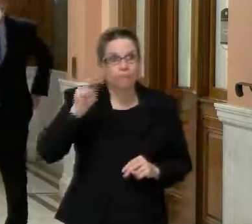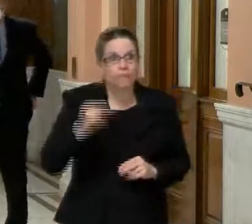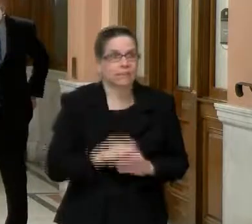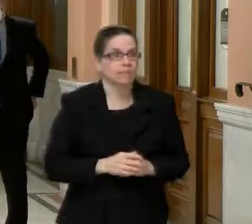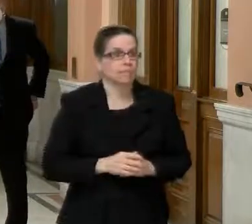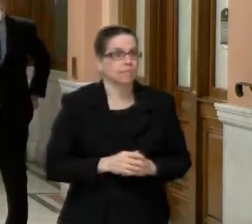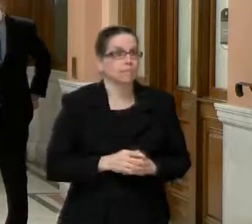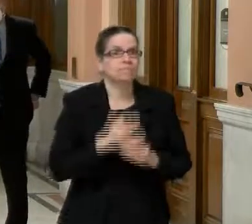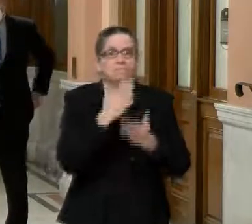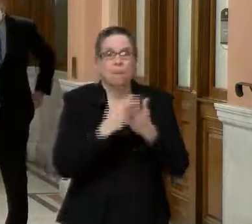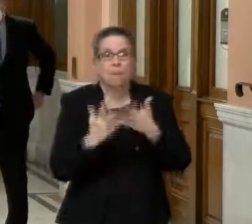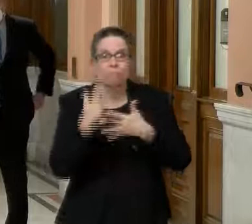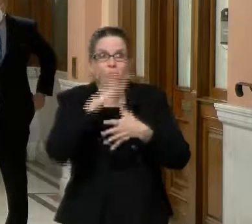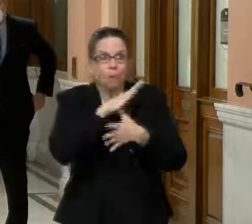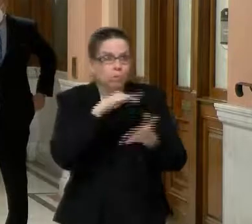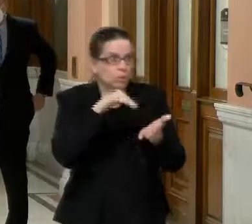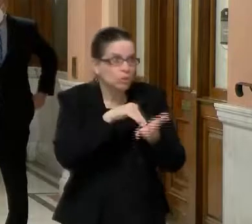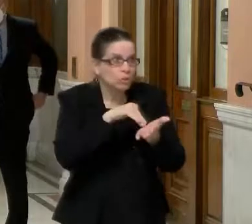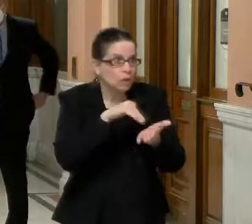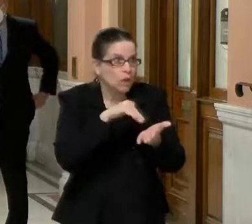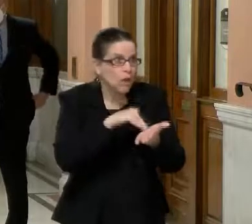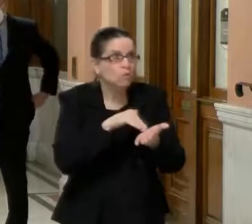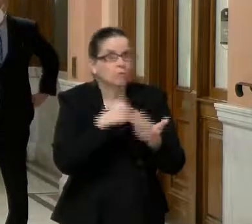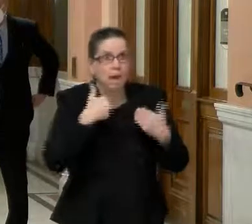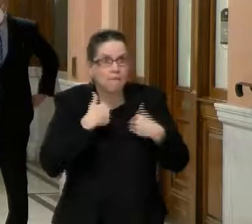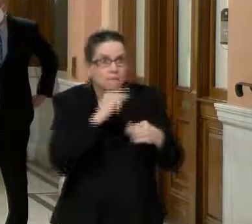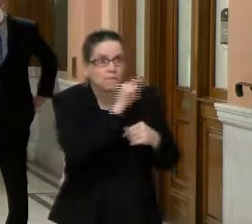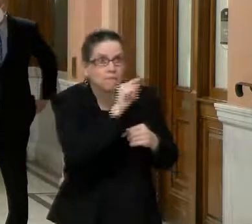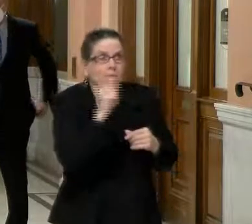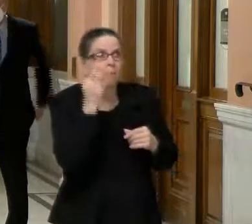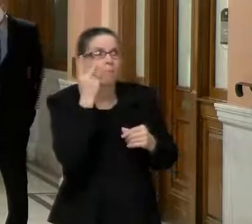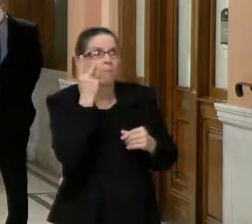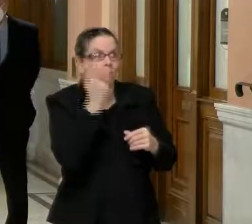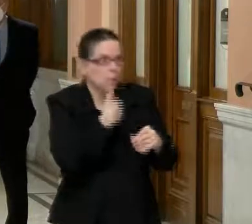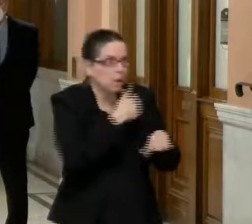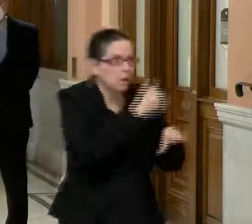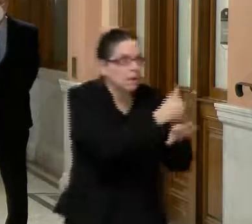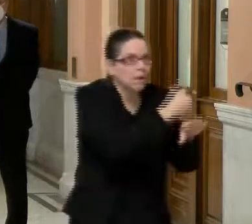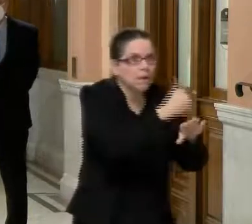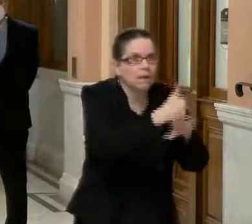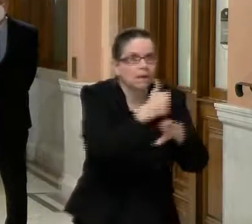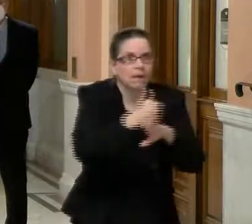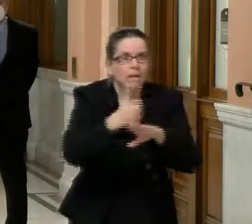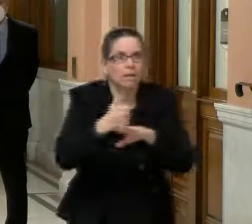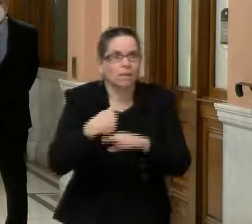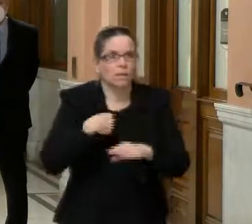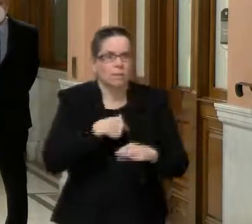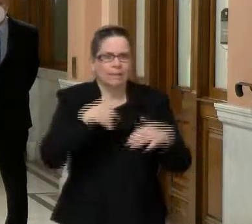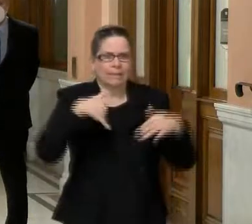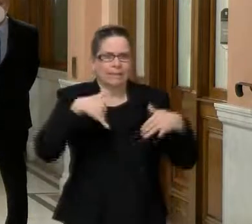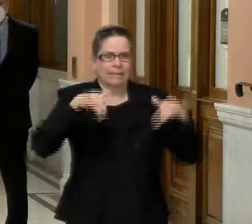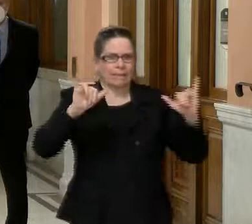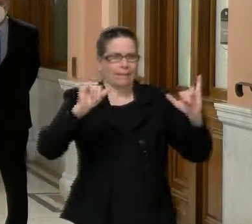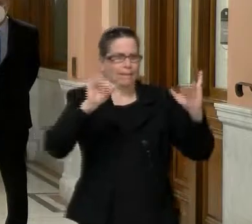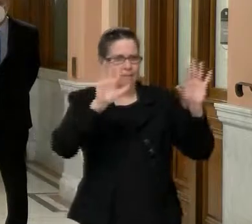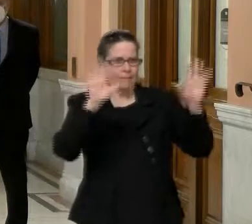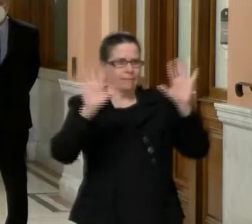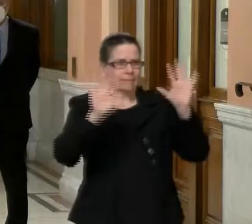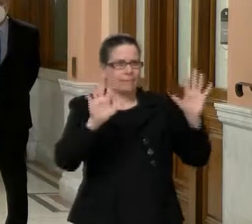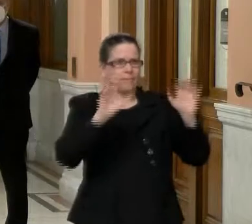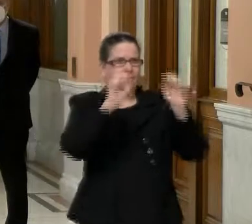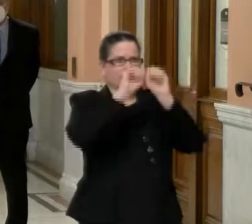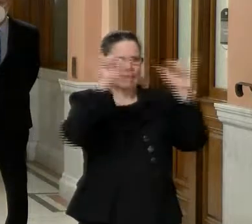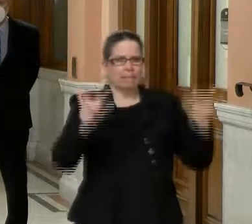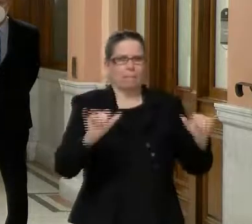have opportunities. So, uh, system is still being built, but everybody is working together and being very aggressive, uh, and very